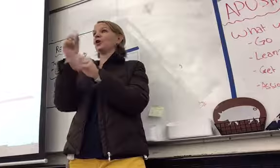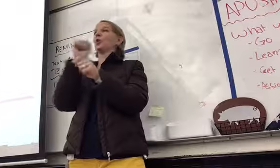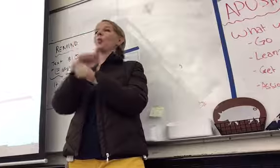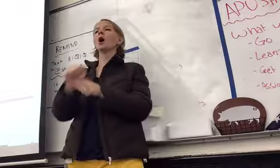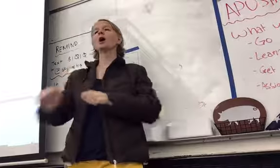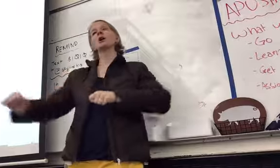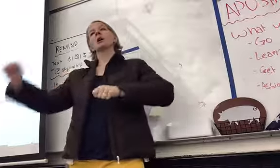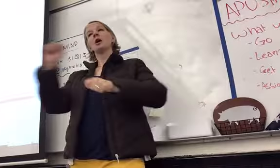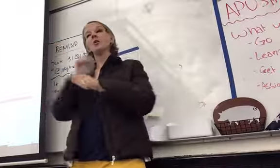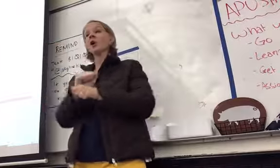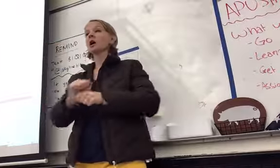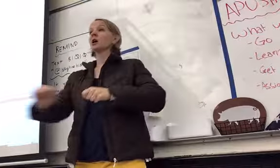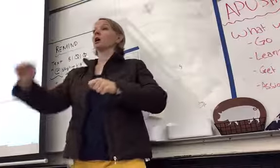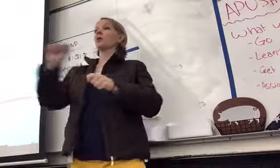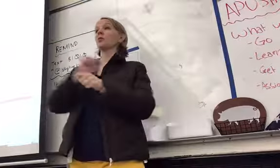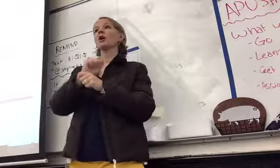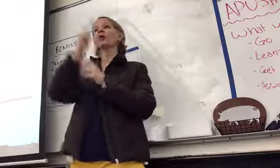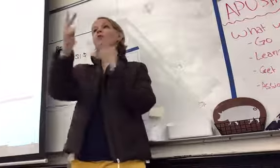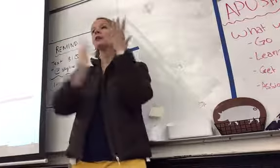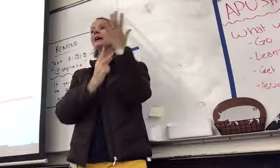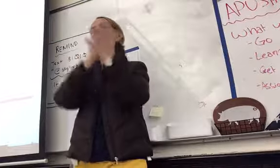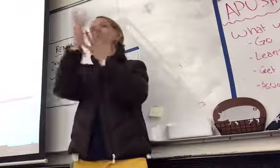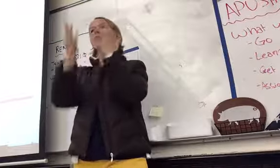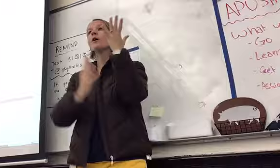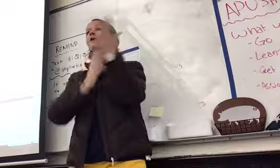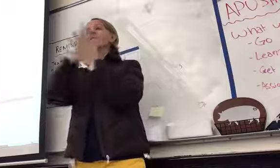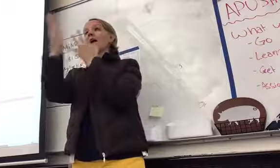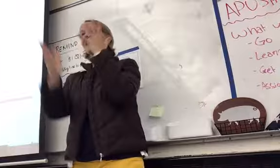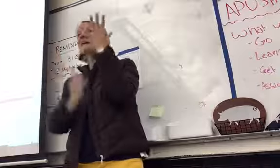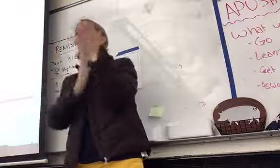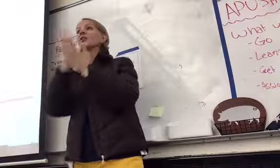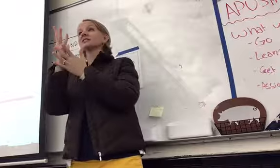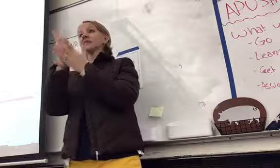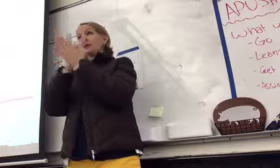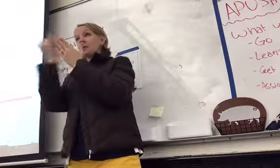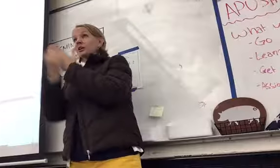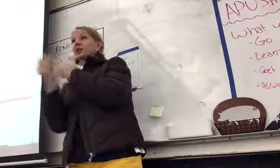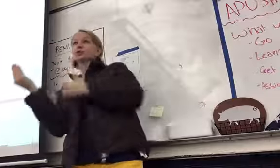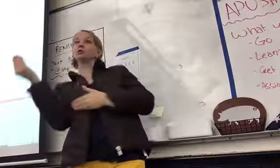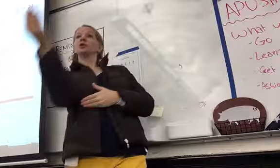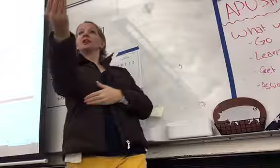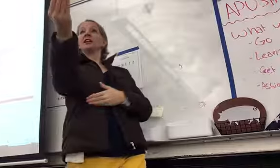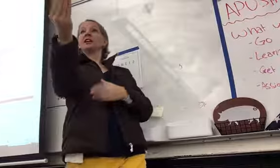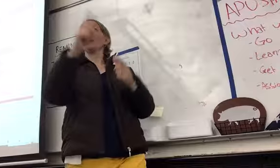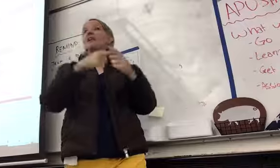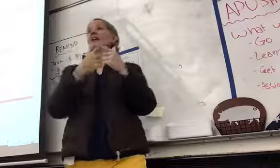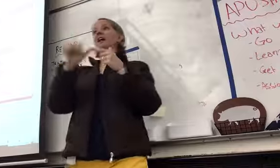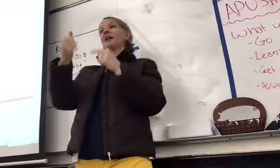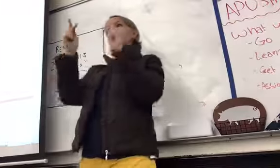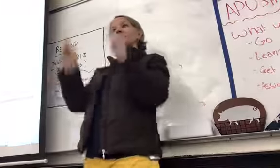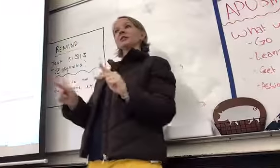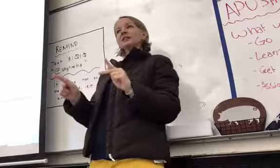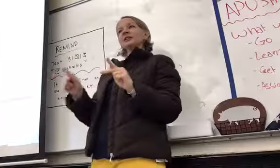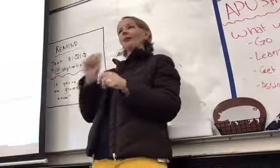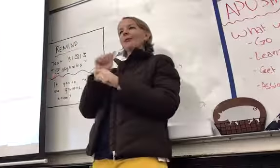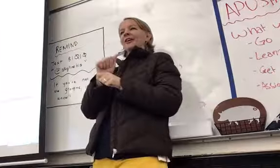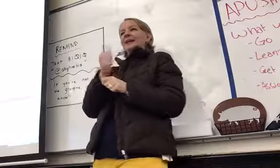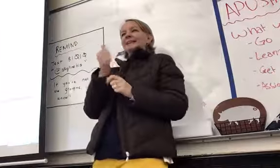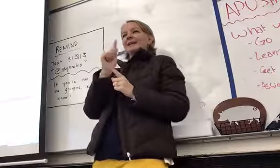on, and you are so proud of this project, and you turn it in, and then you see somebody else worked, like, ten minutes on their project, and they get, like, a